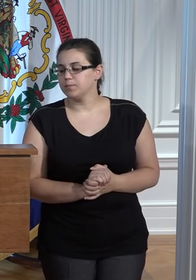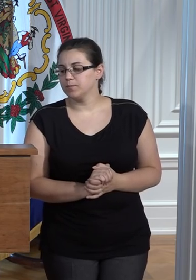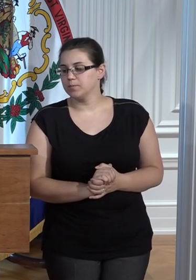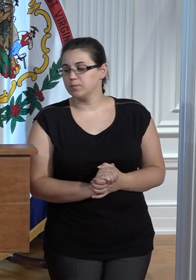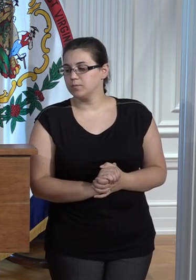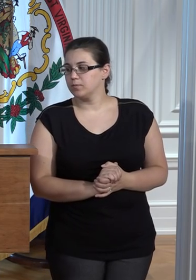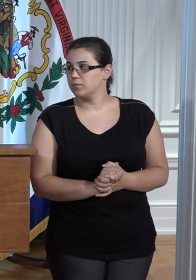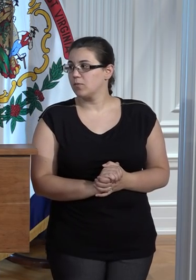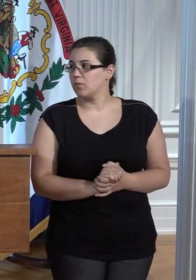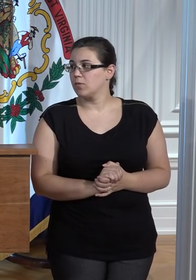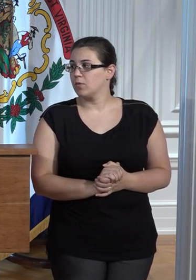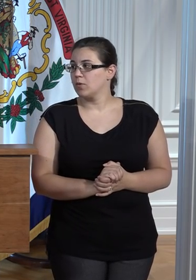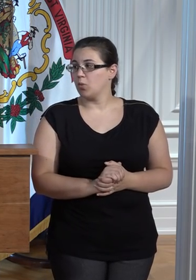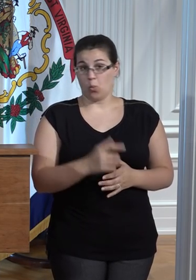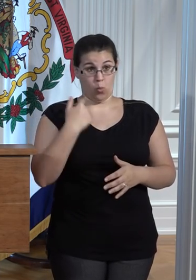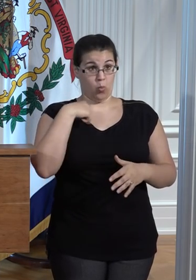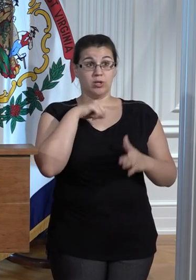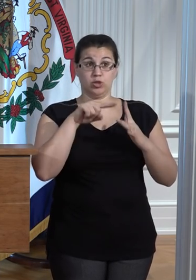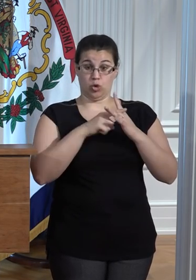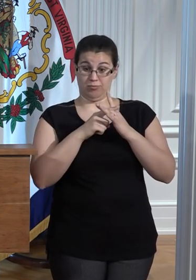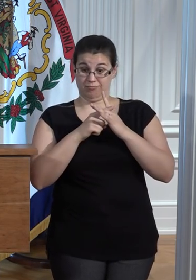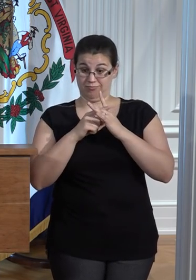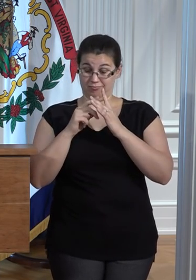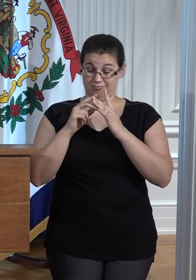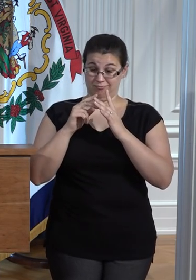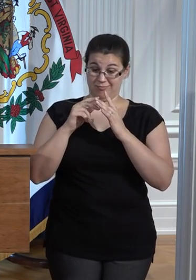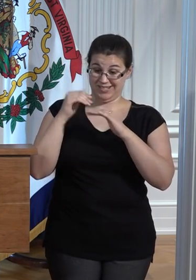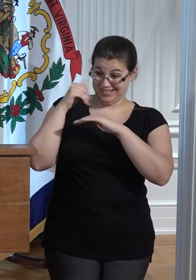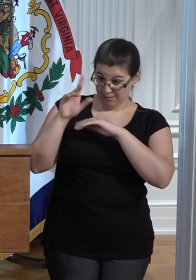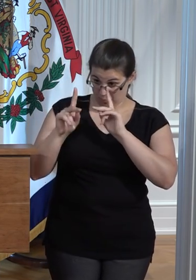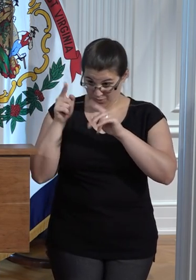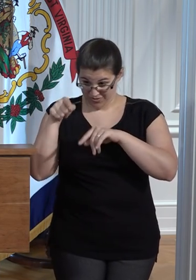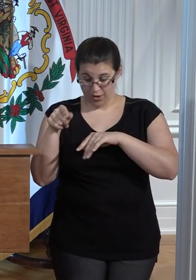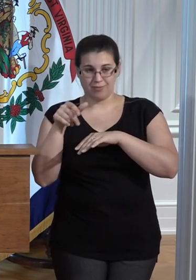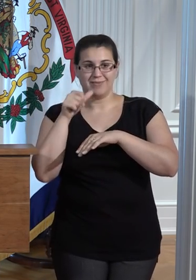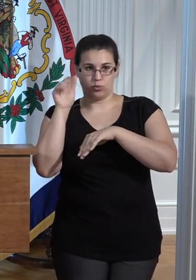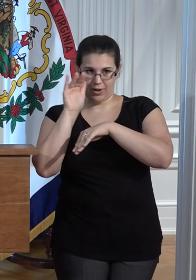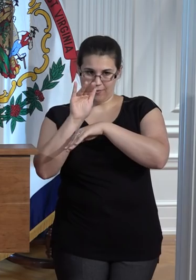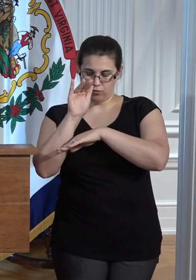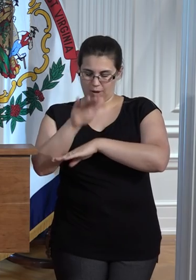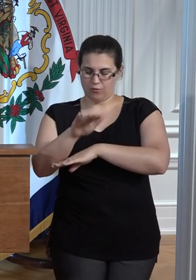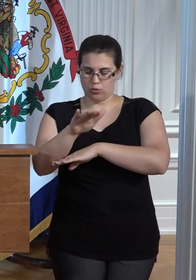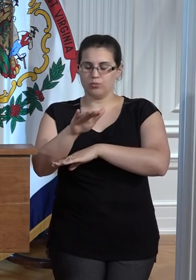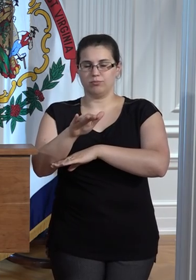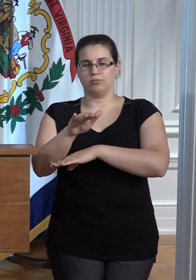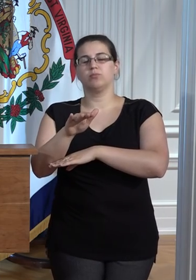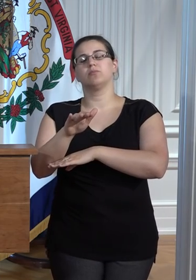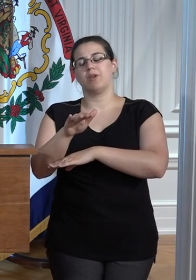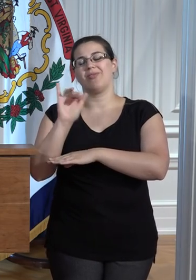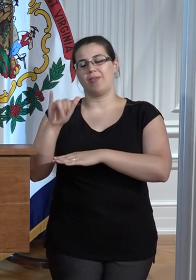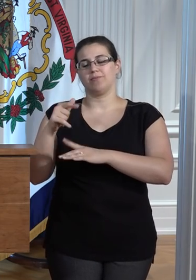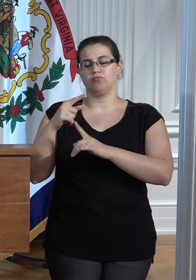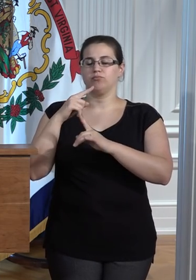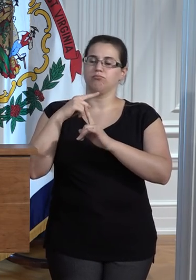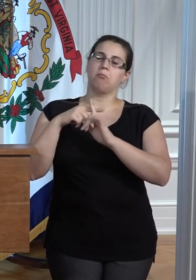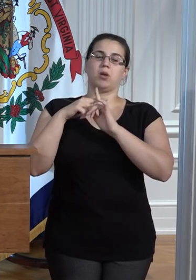started hearing about that early yesterday afternoon, and we did get people in there, but our report was very positive. So we're glad about that.